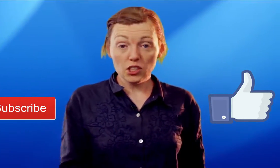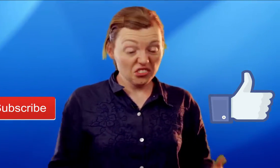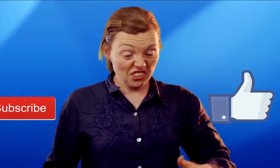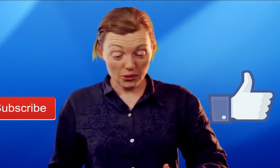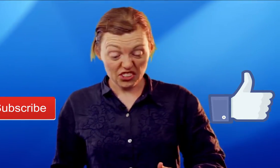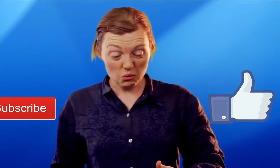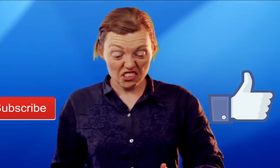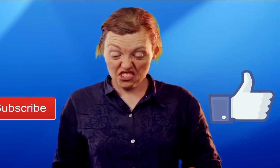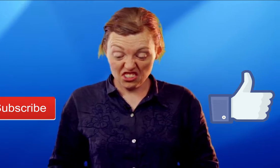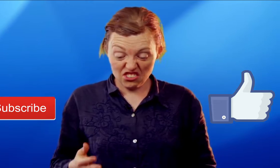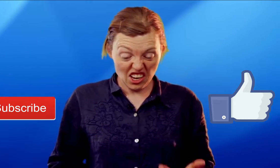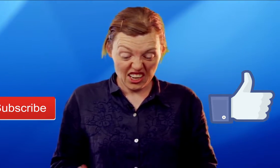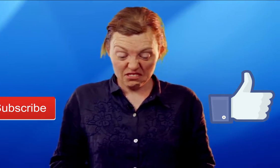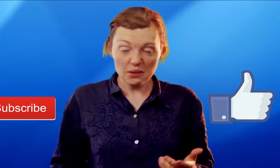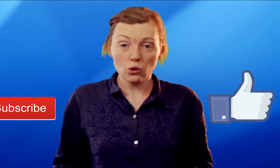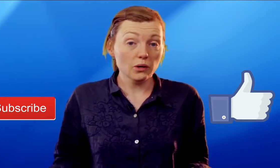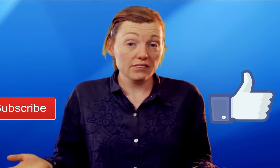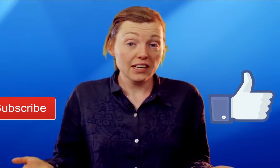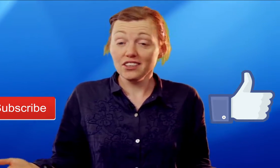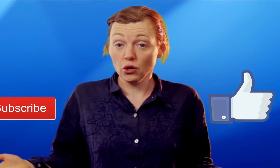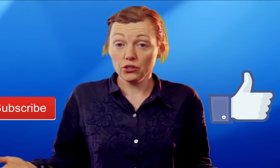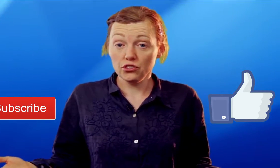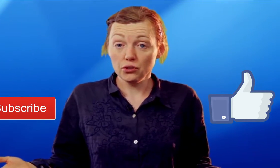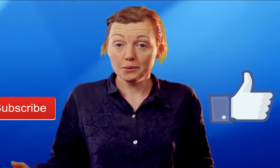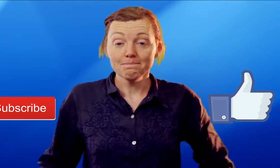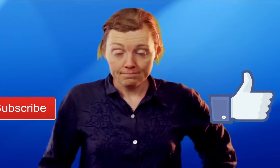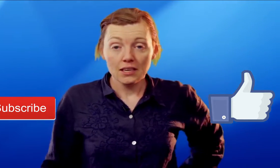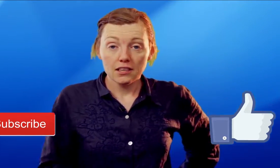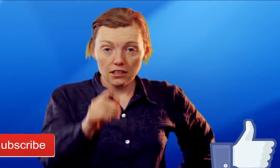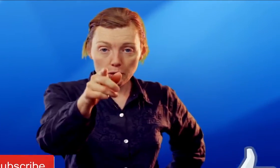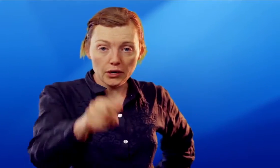below, put in your questions, flame war, whatever you like. It's all good to YouTube. Keep it queer.